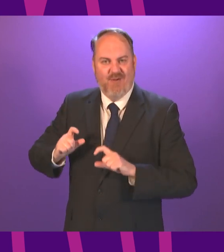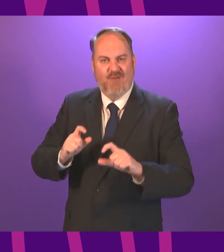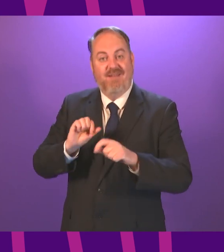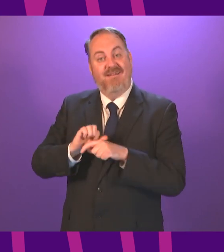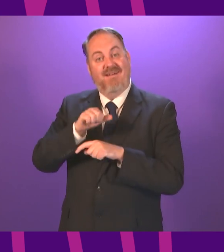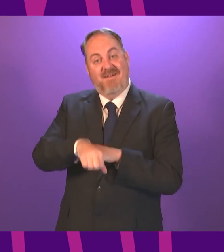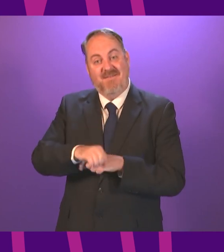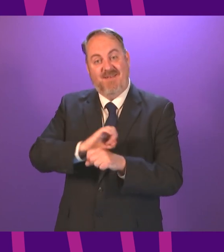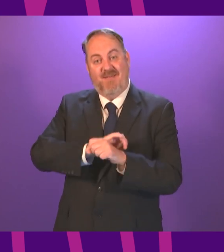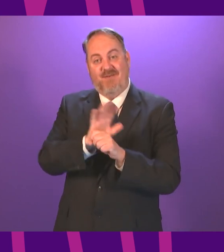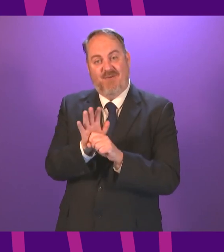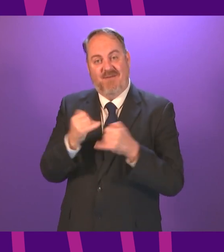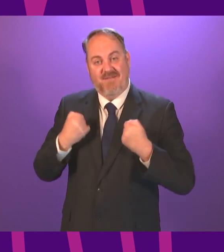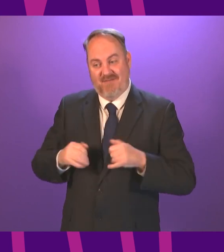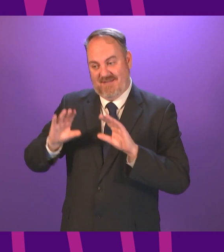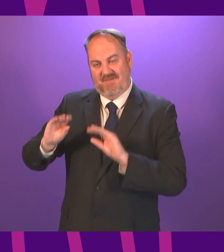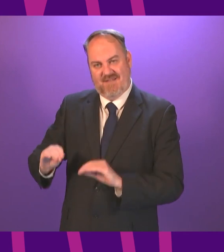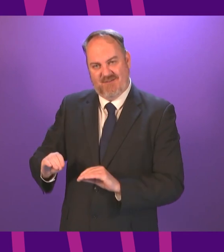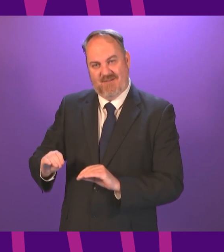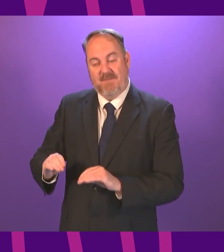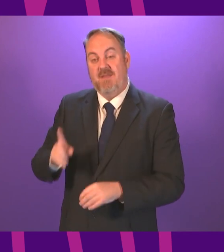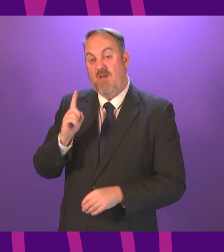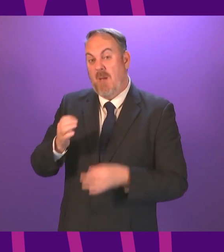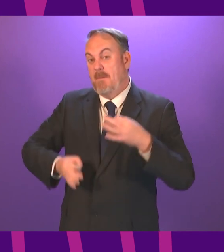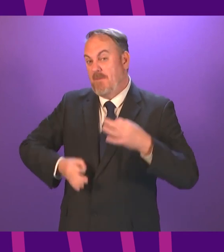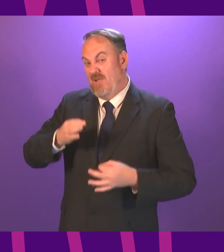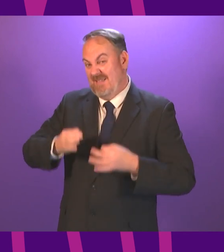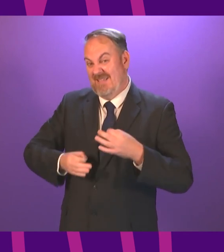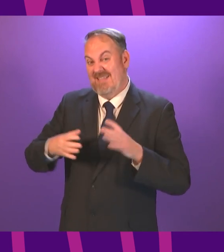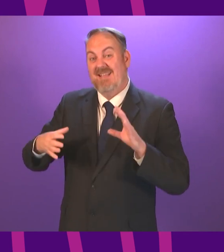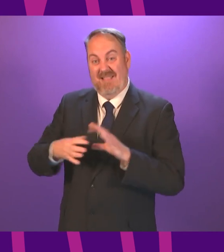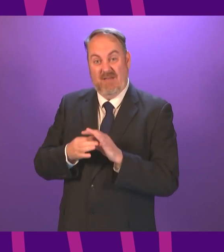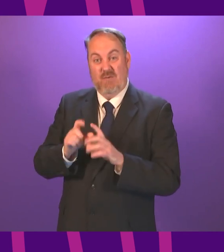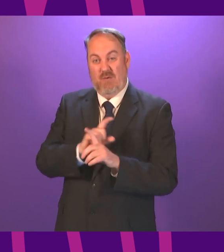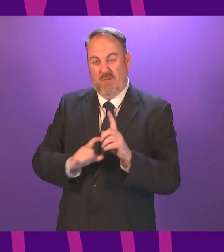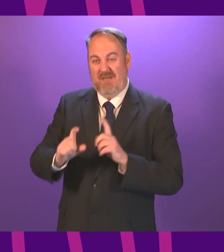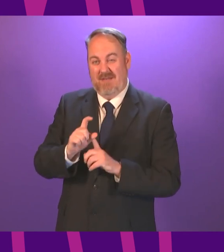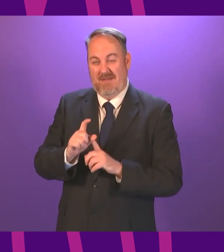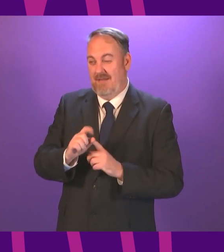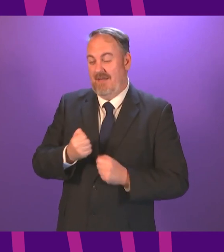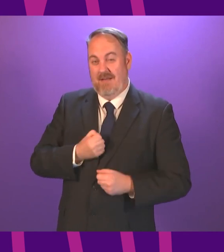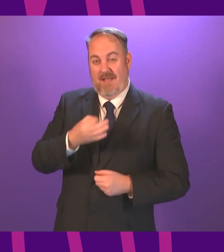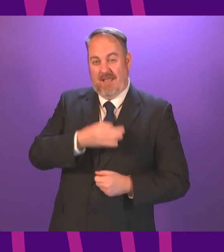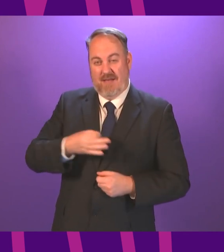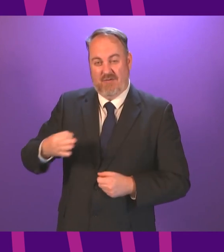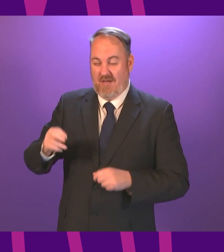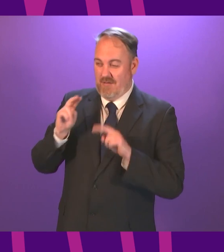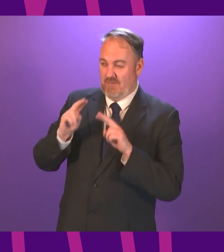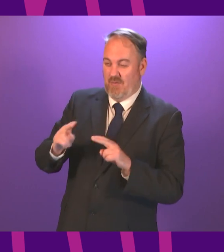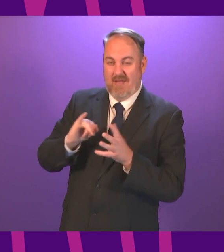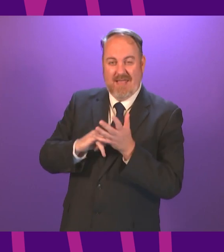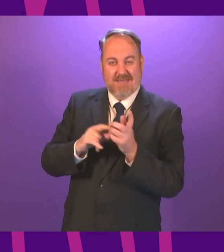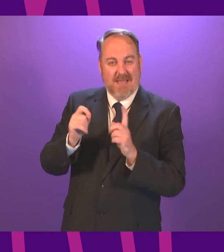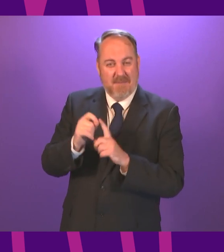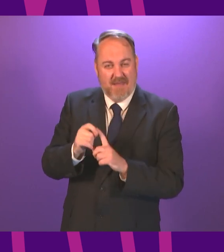me politics is about community growing up in North Lanarkshire I witnessed decades of SNP and Labour politicians